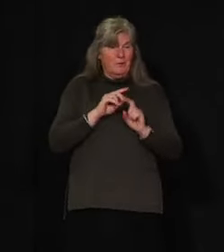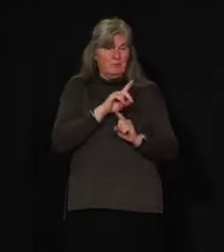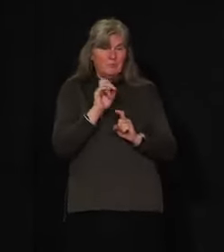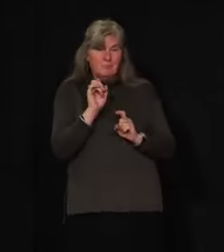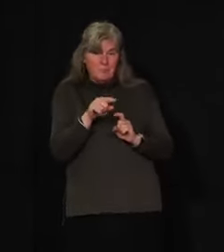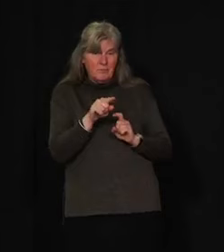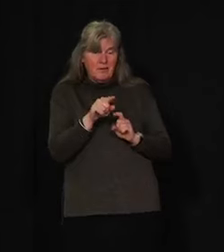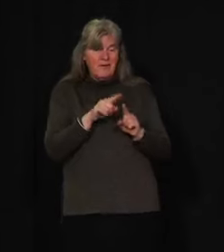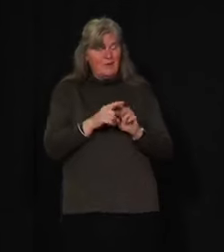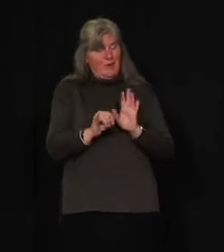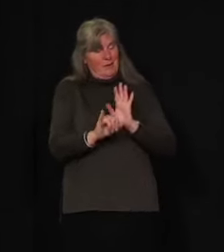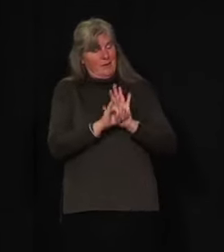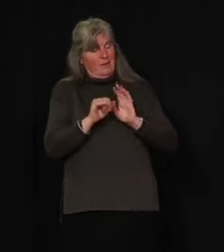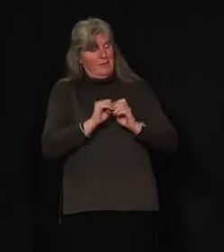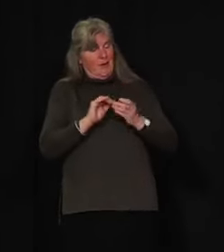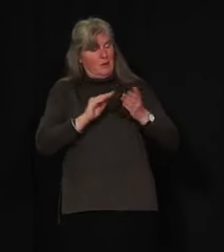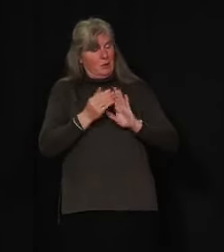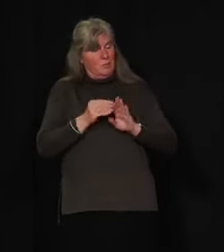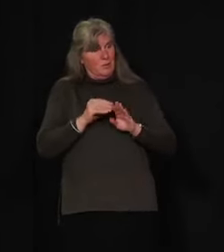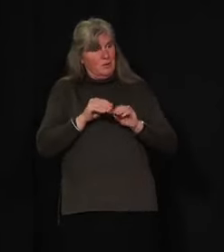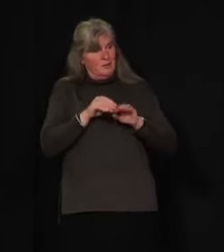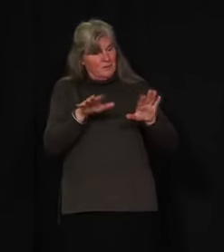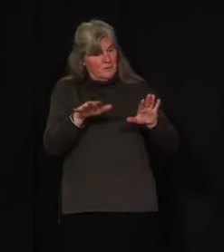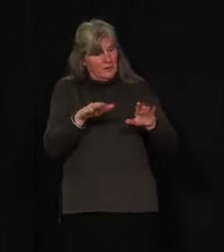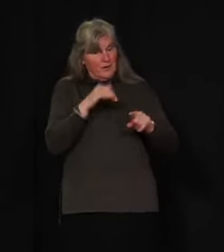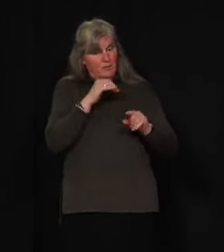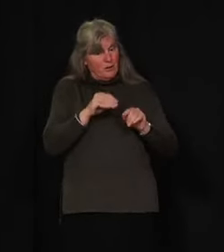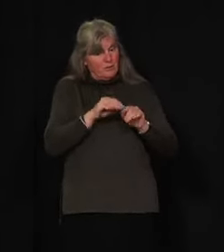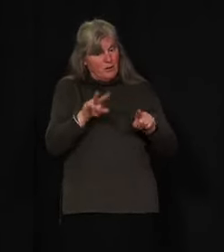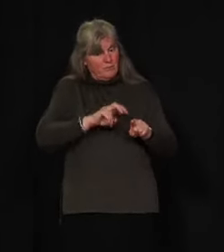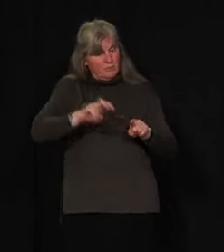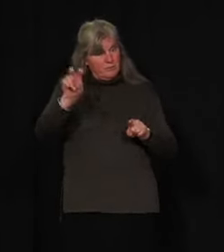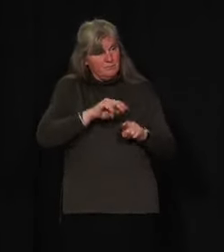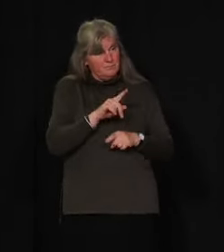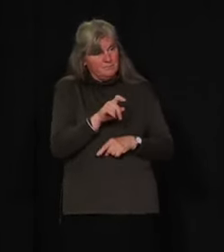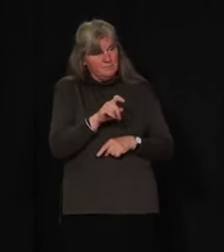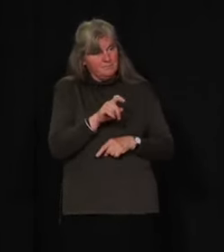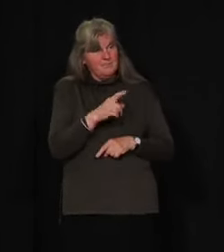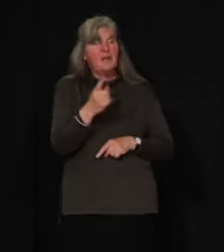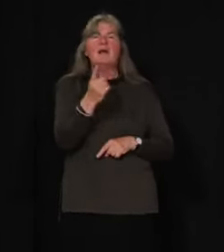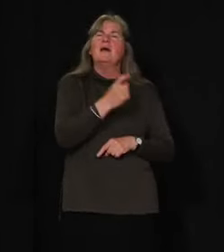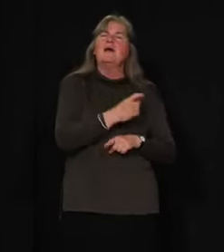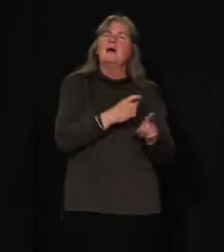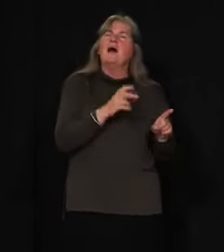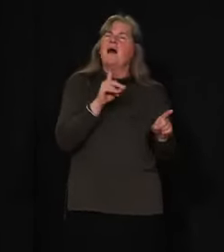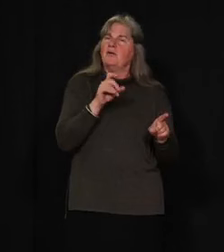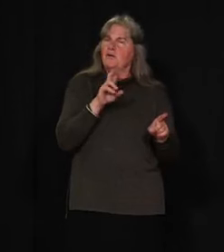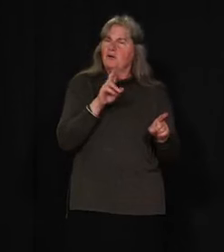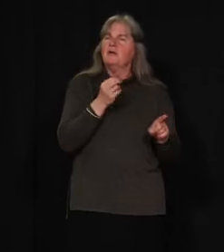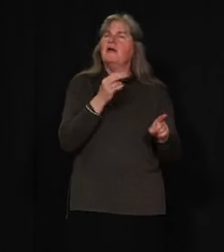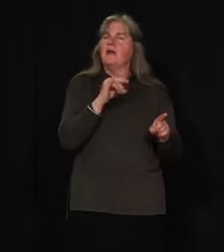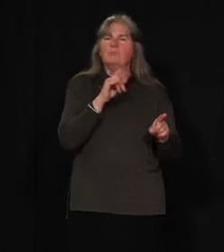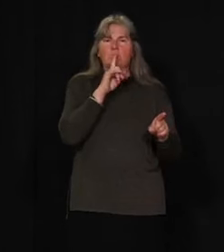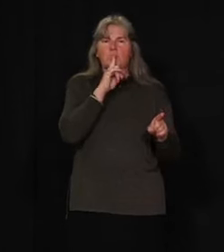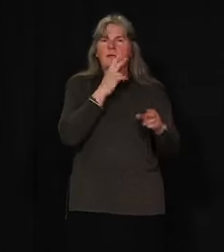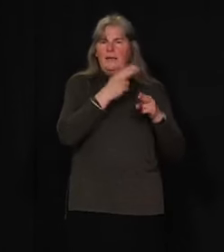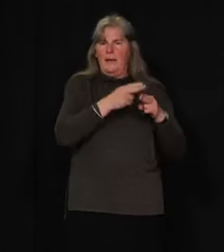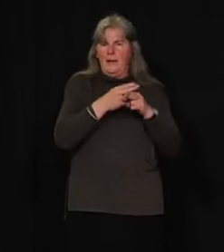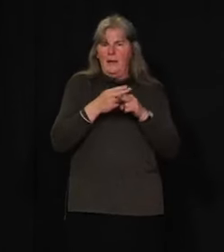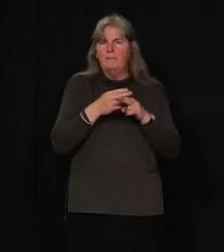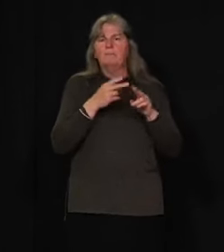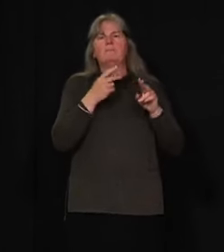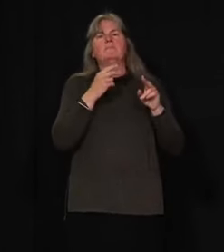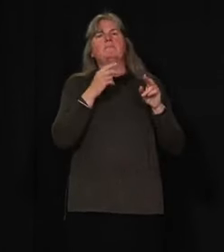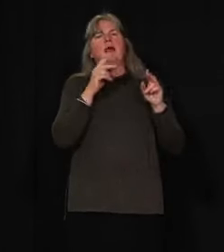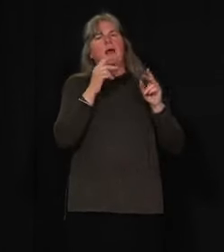have community spread if the individual affected did not travel? I know Dr. Hanley does not release names of communities or individuals. But if